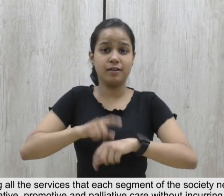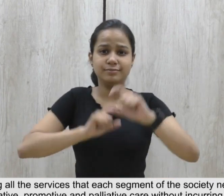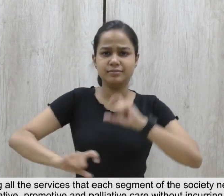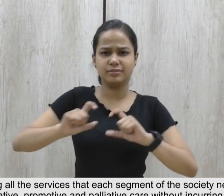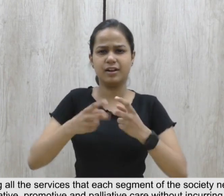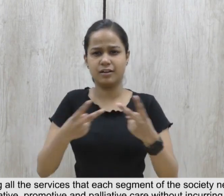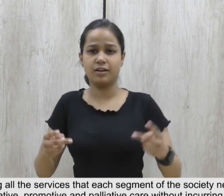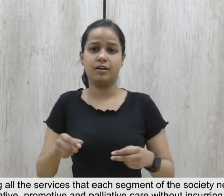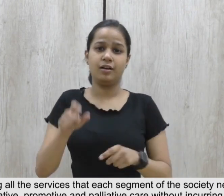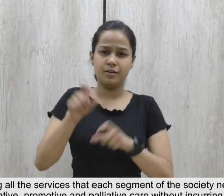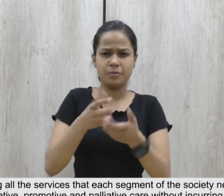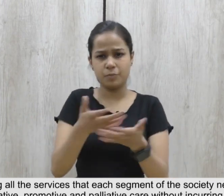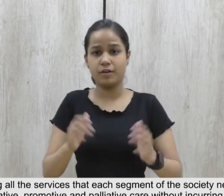financial hardship.